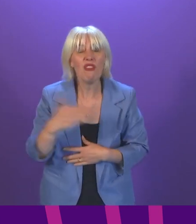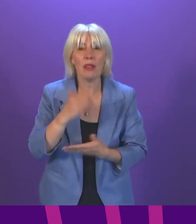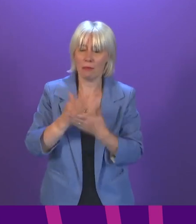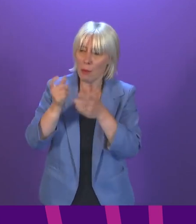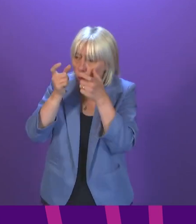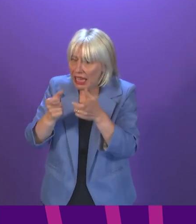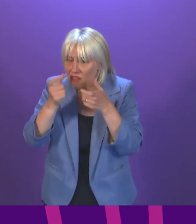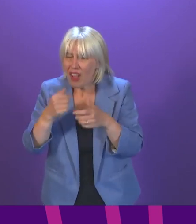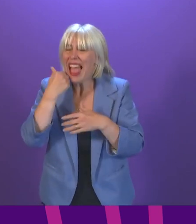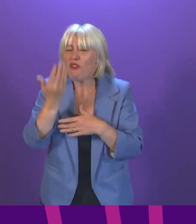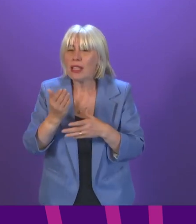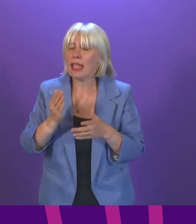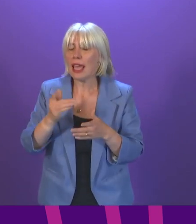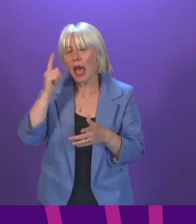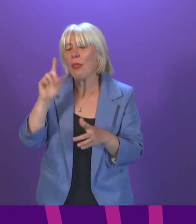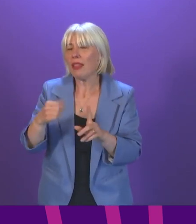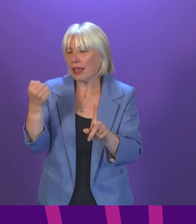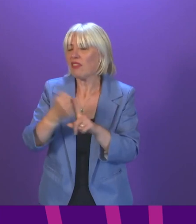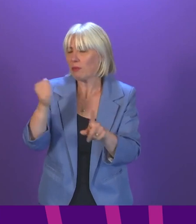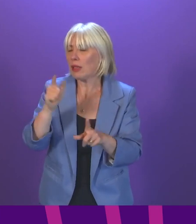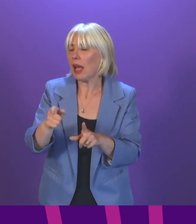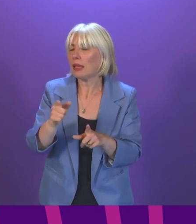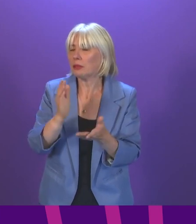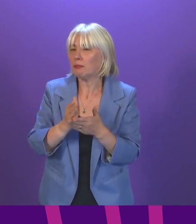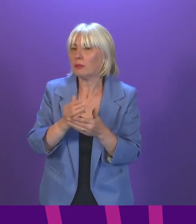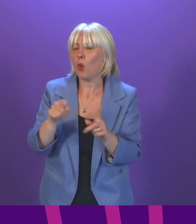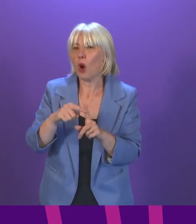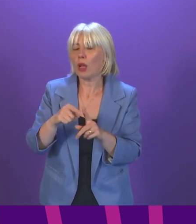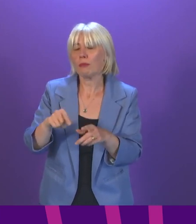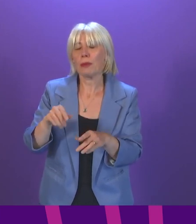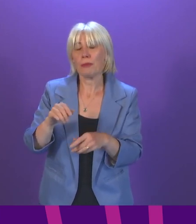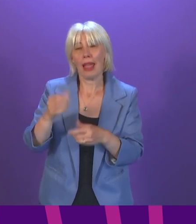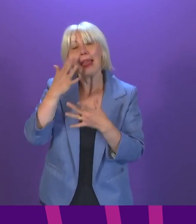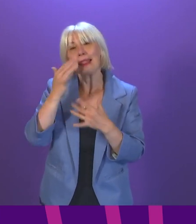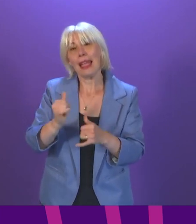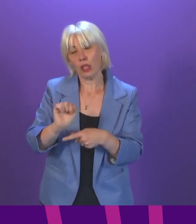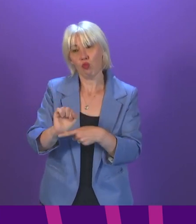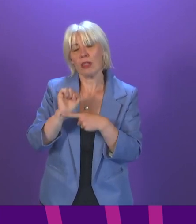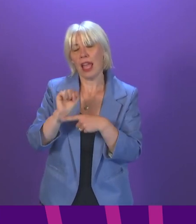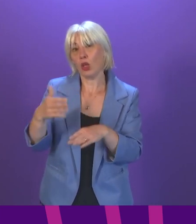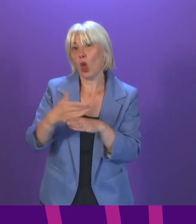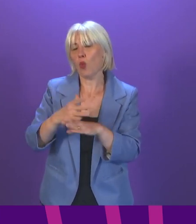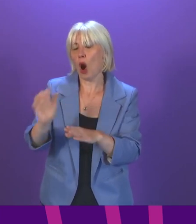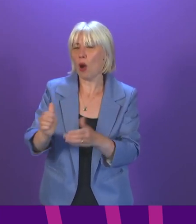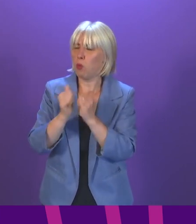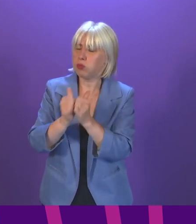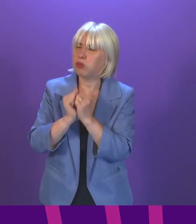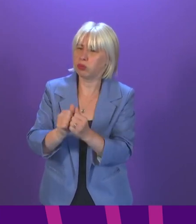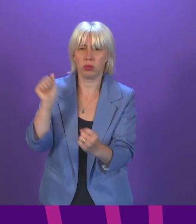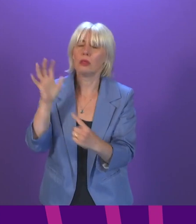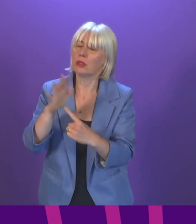everyday behaviours is having some impact. The ongoing work of Test and Protect is also vital and hugely appreciated.